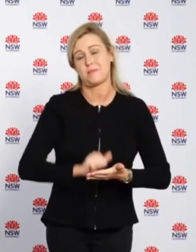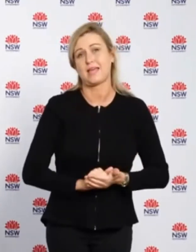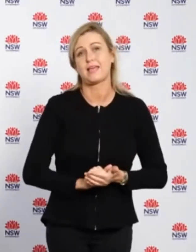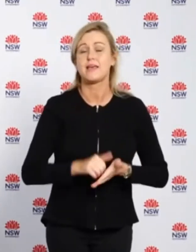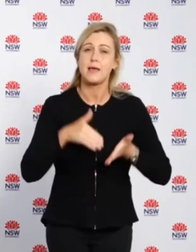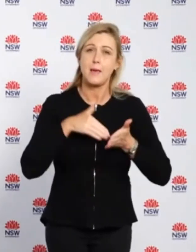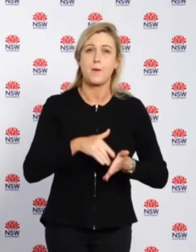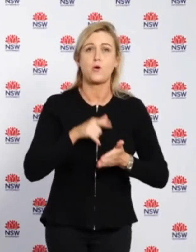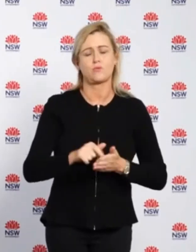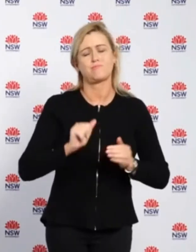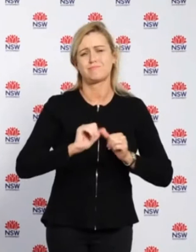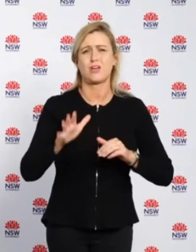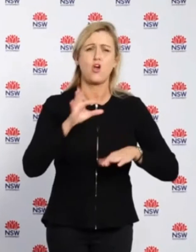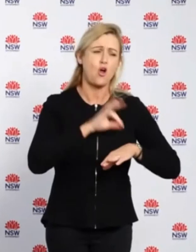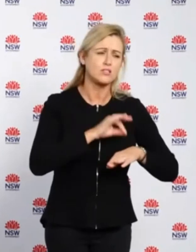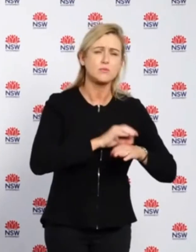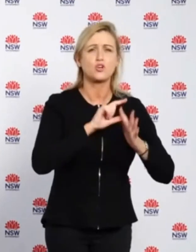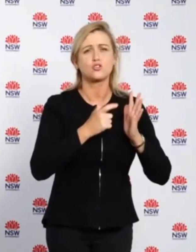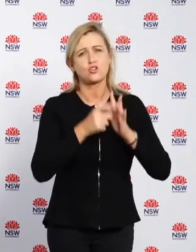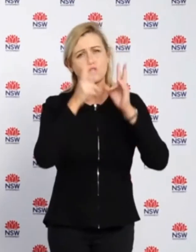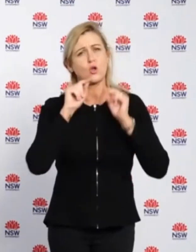assistance with the excellent treatments that we have.